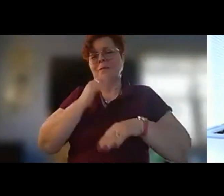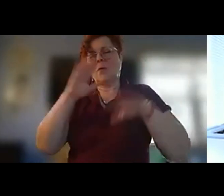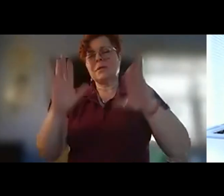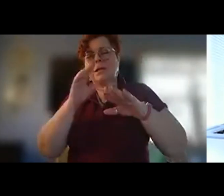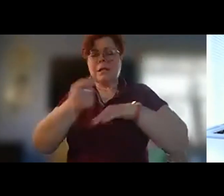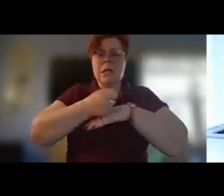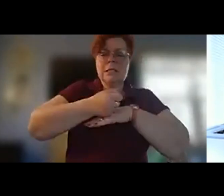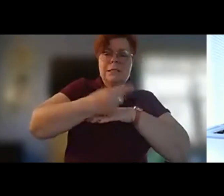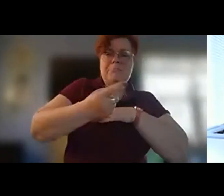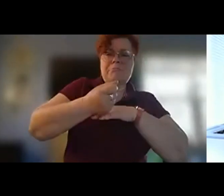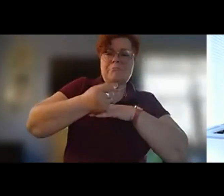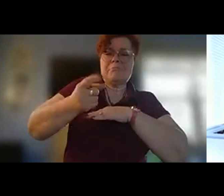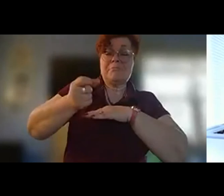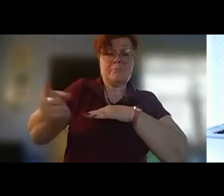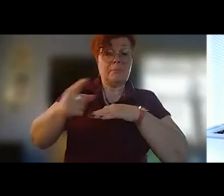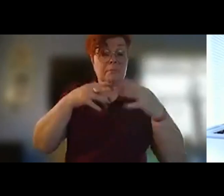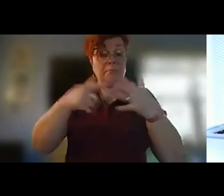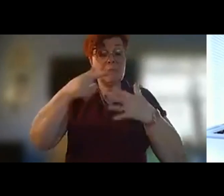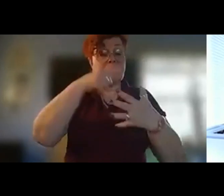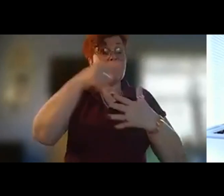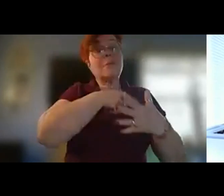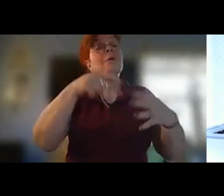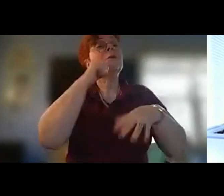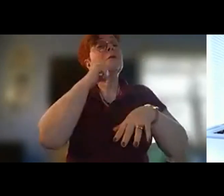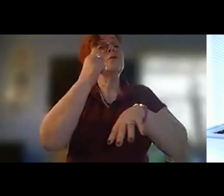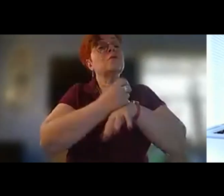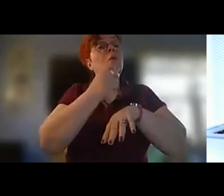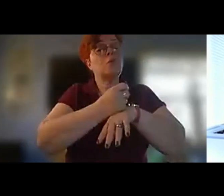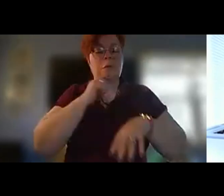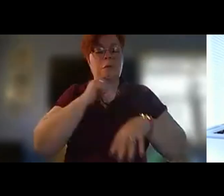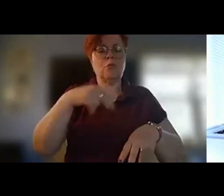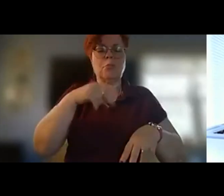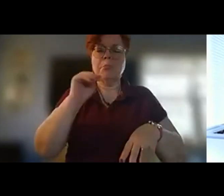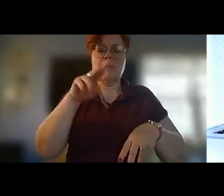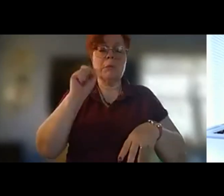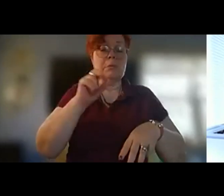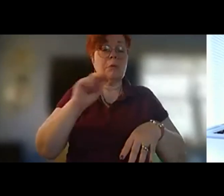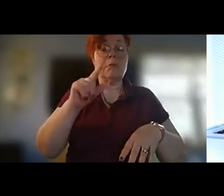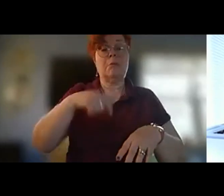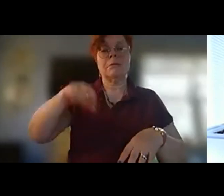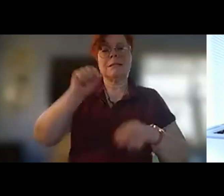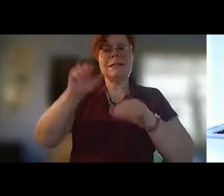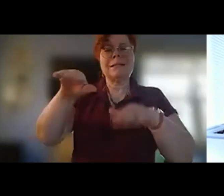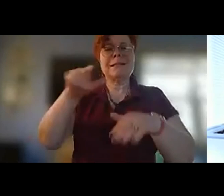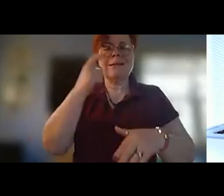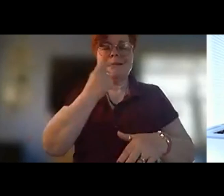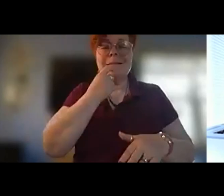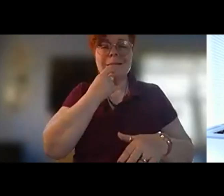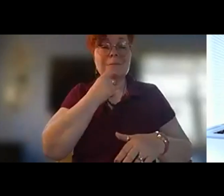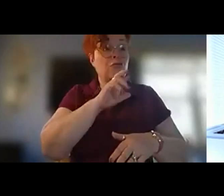stones the purple muscle wampum shell sea glass rum and medicine and coke bottles old